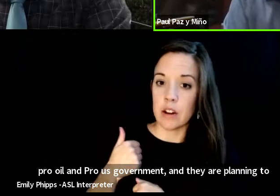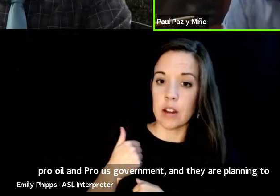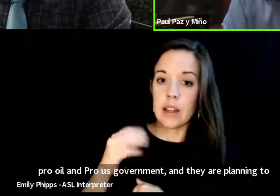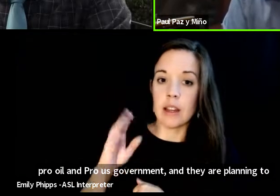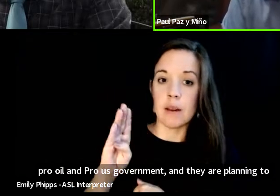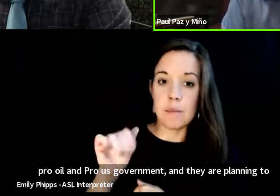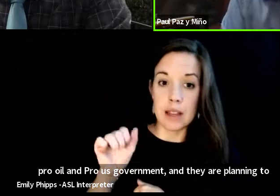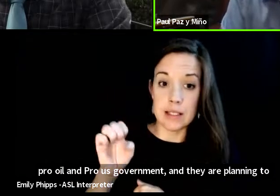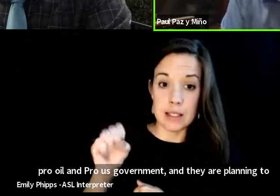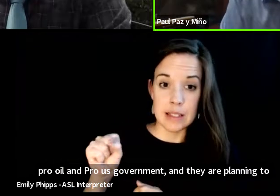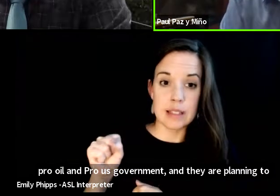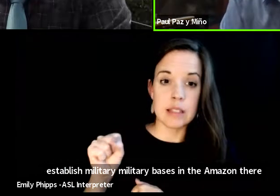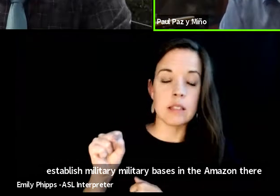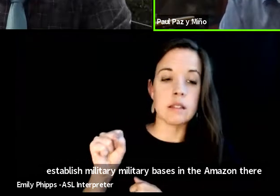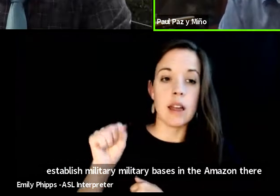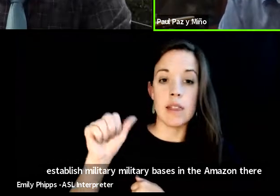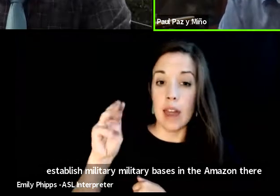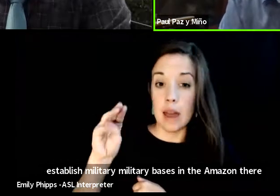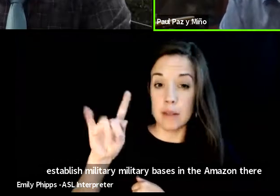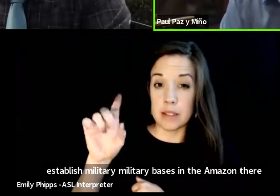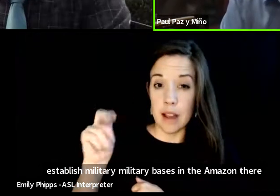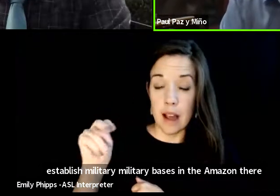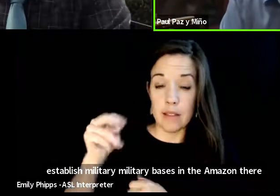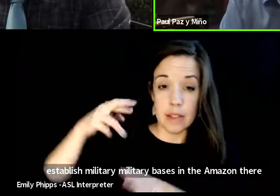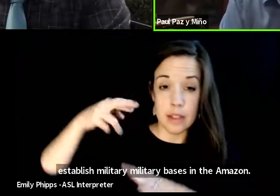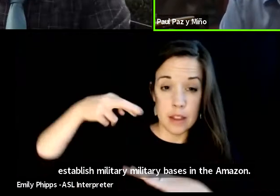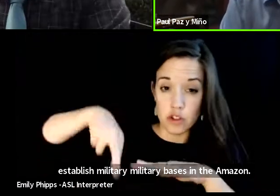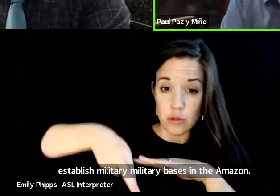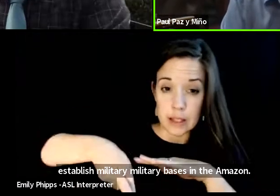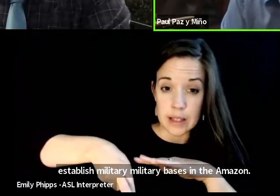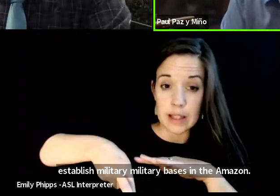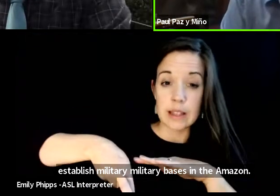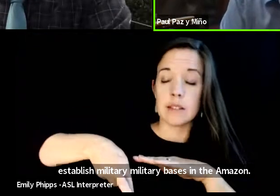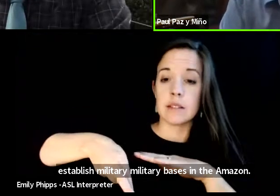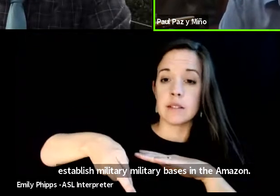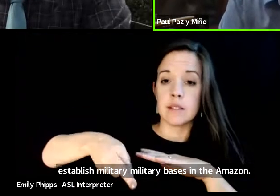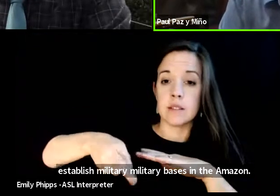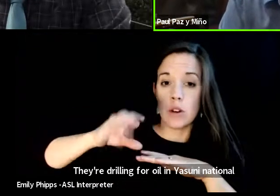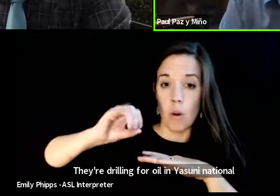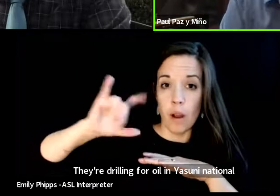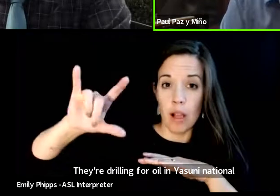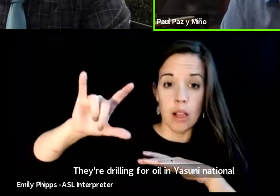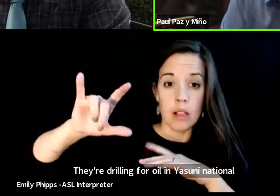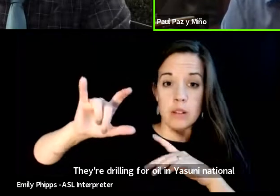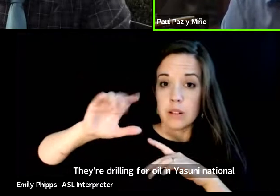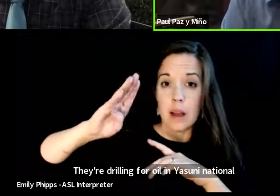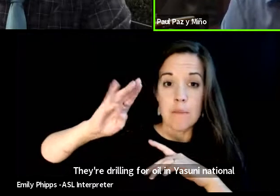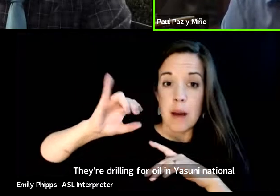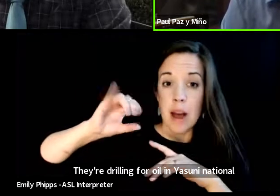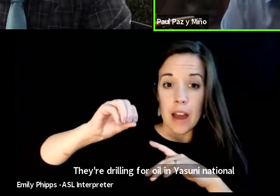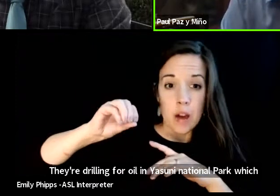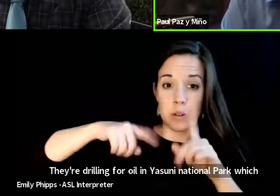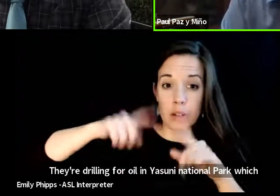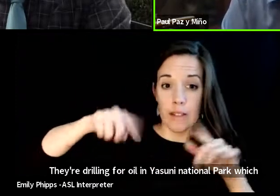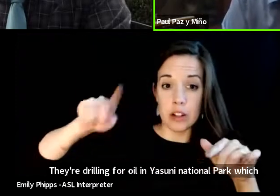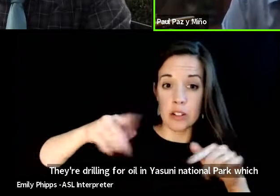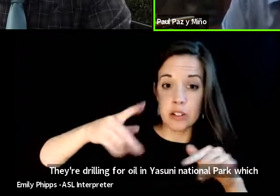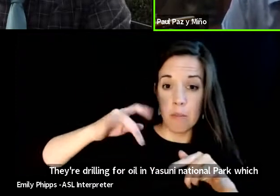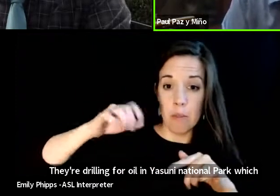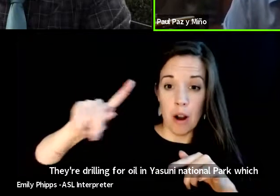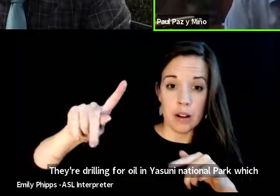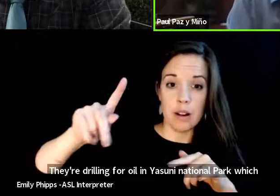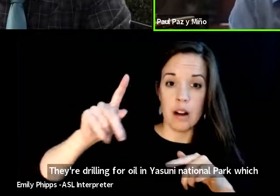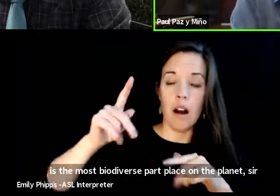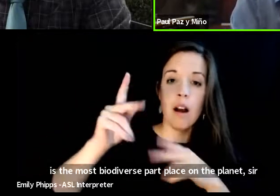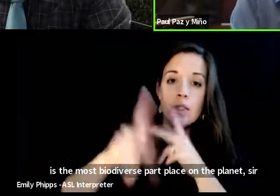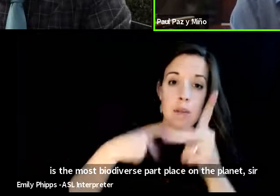um they're drilling for oil in yasuni national park which is the most biodiverse part place on the planet